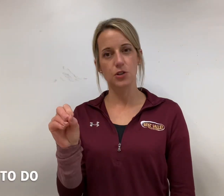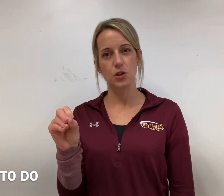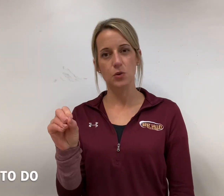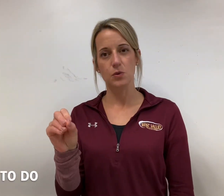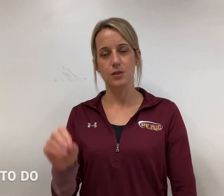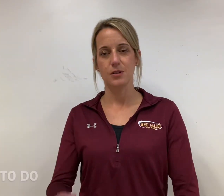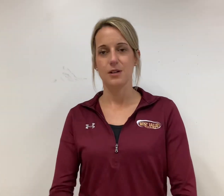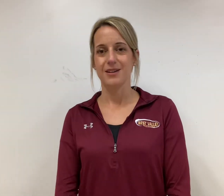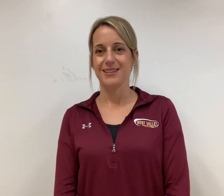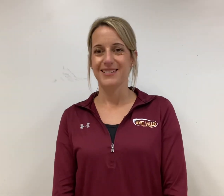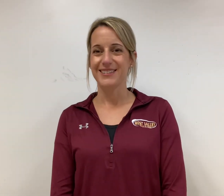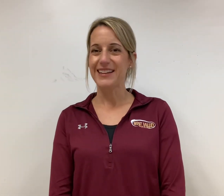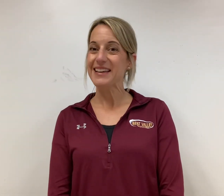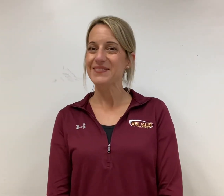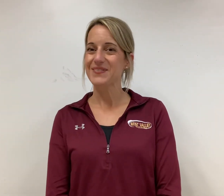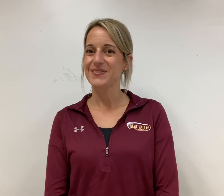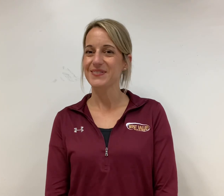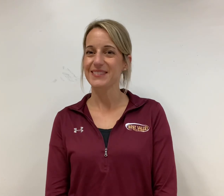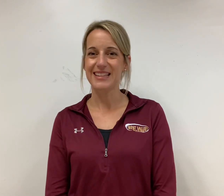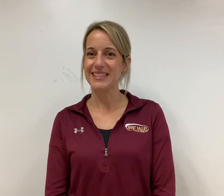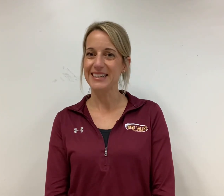do okay that's it